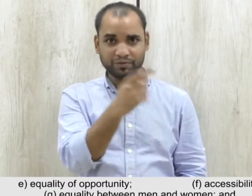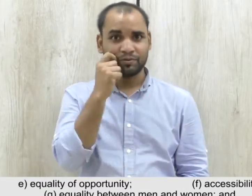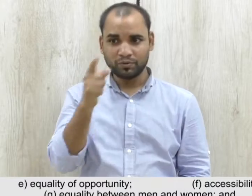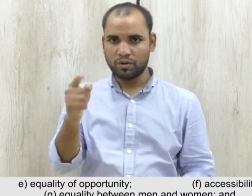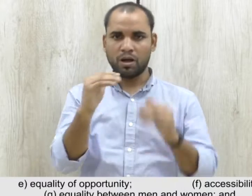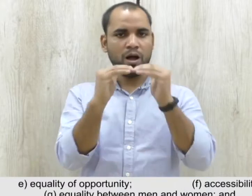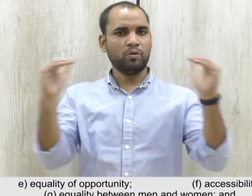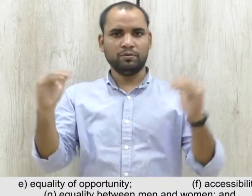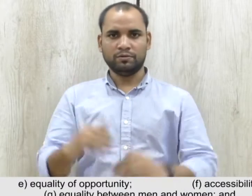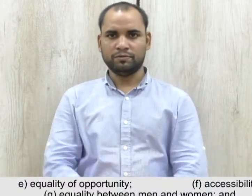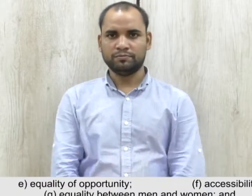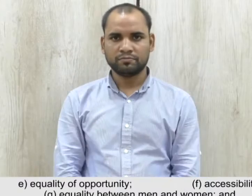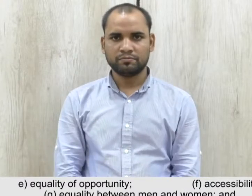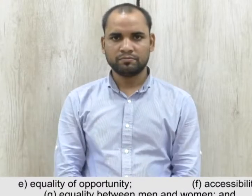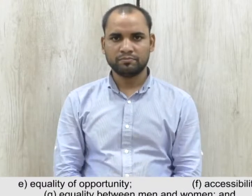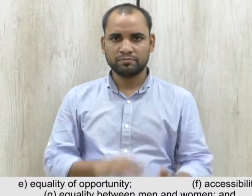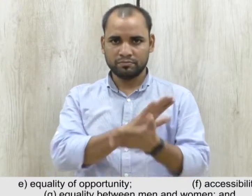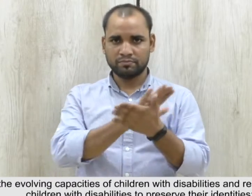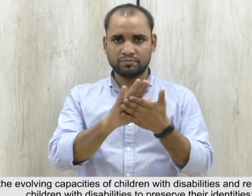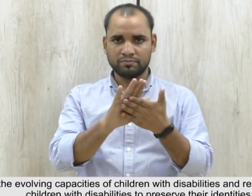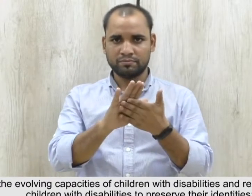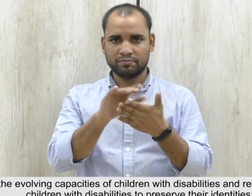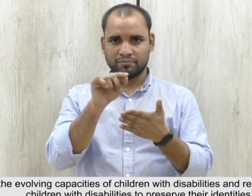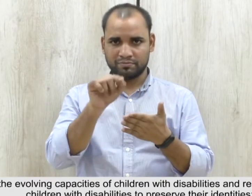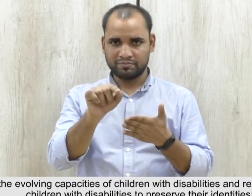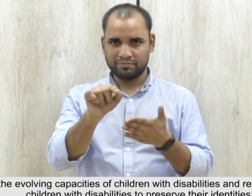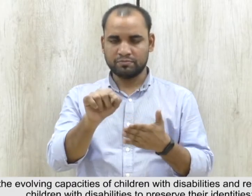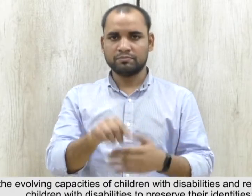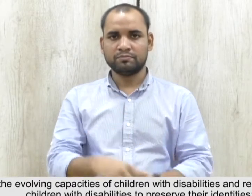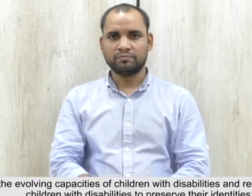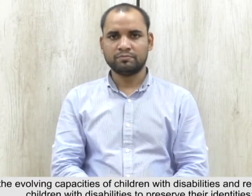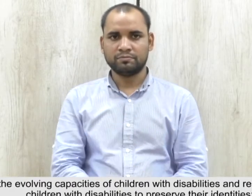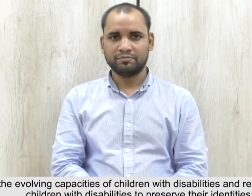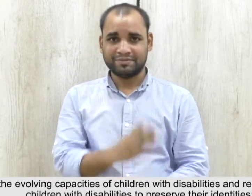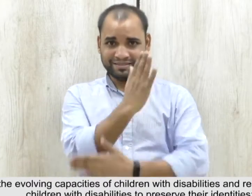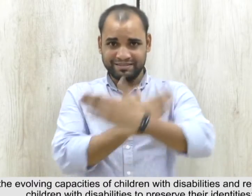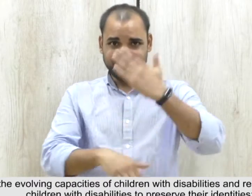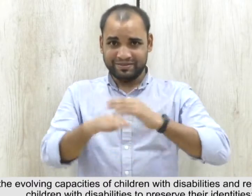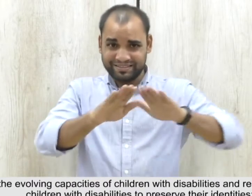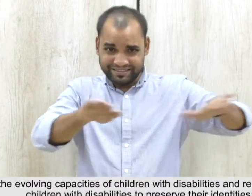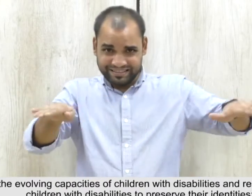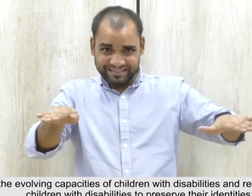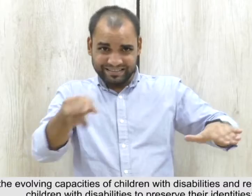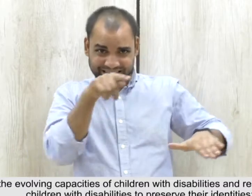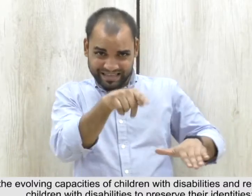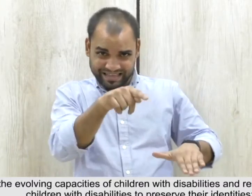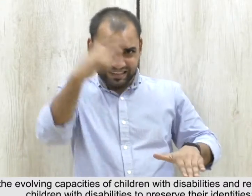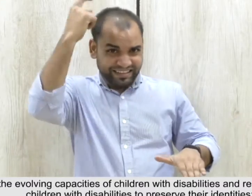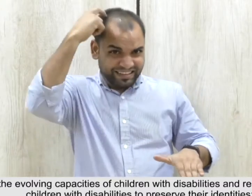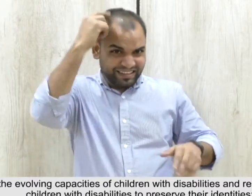Equality between men and women. 6. H. Respect for the evolving capacities